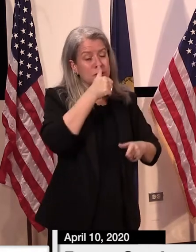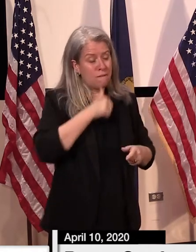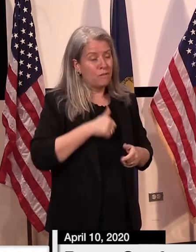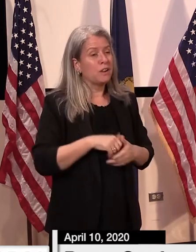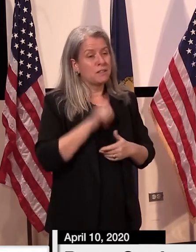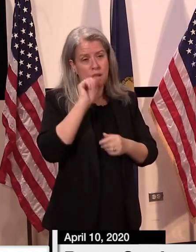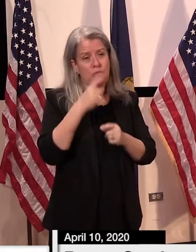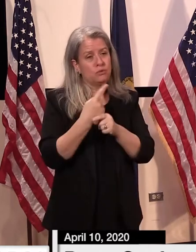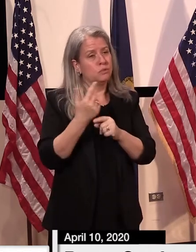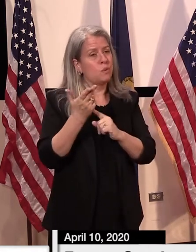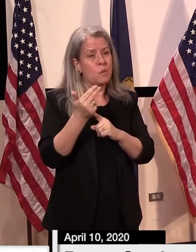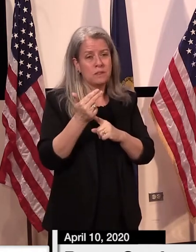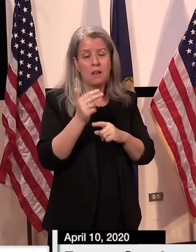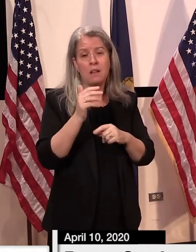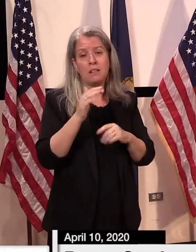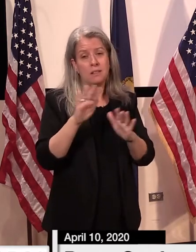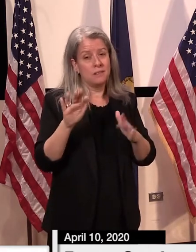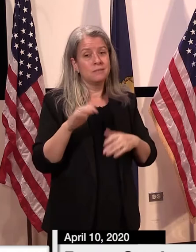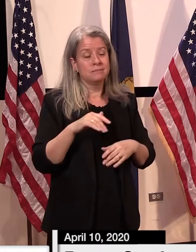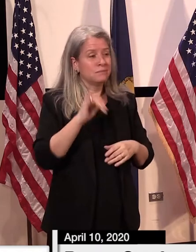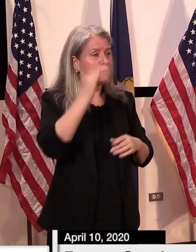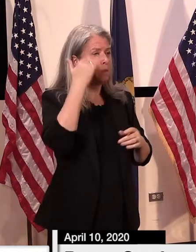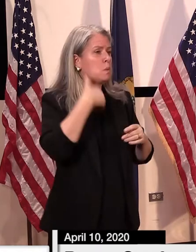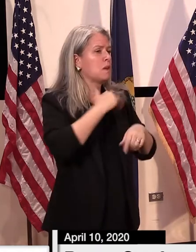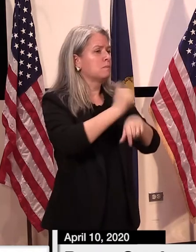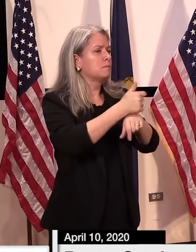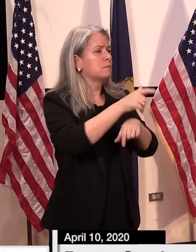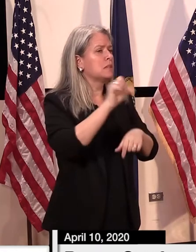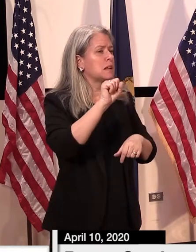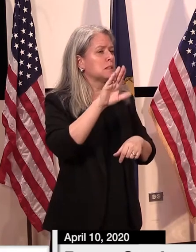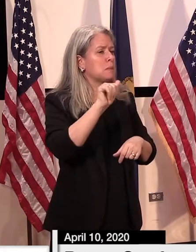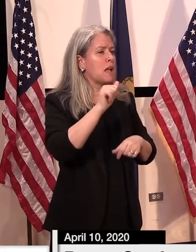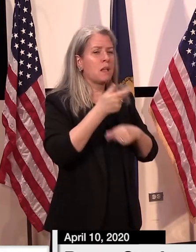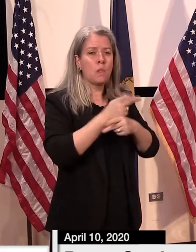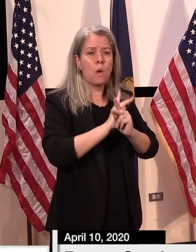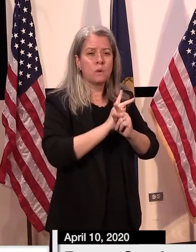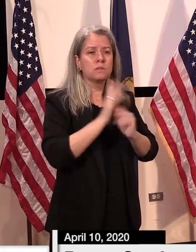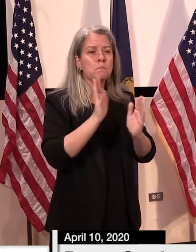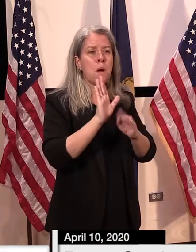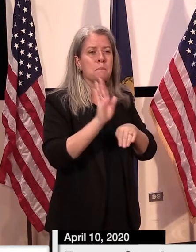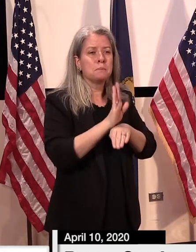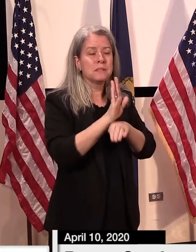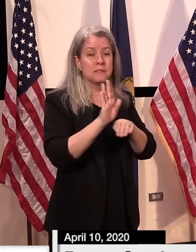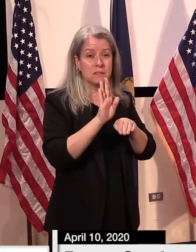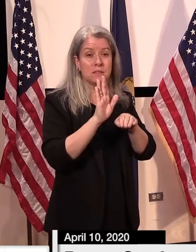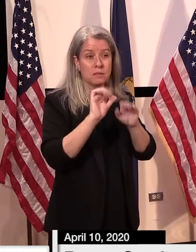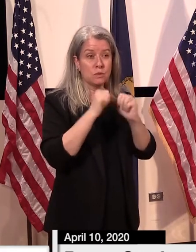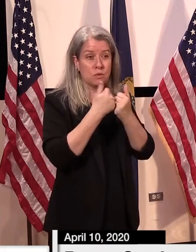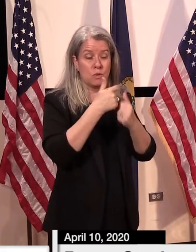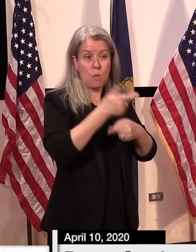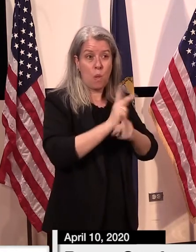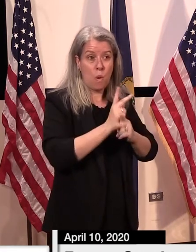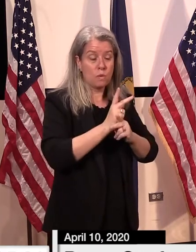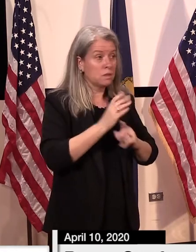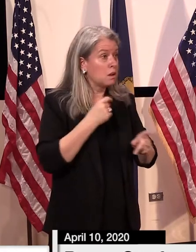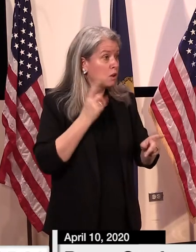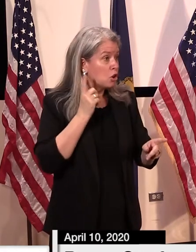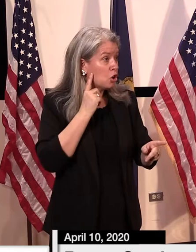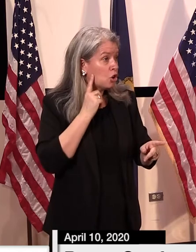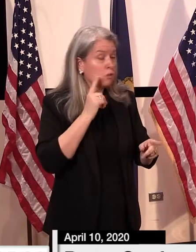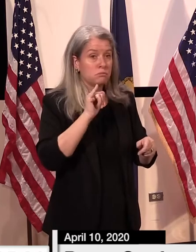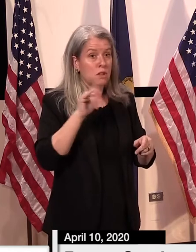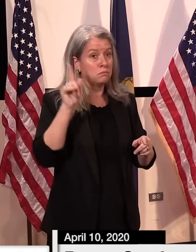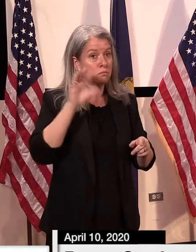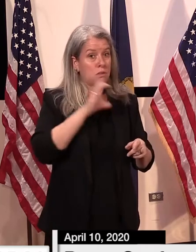respects. That's why the SBA loans that, that have been enacted. And I'm hearing that the, that